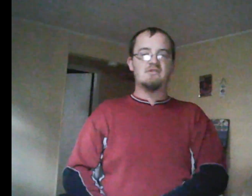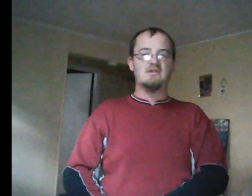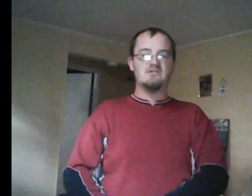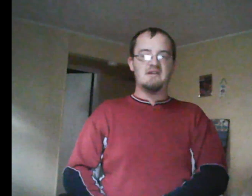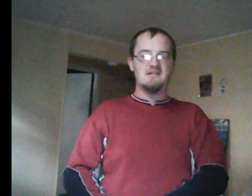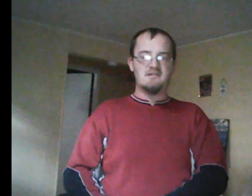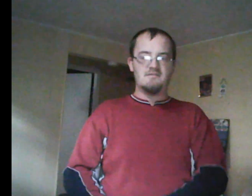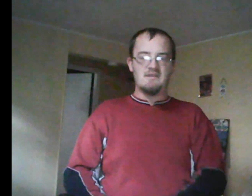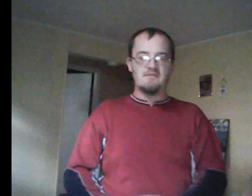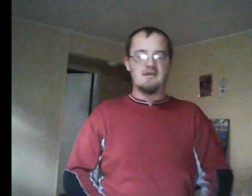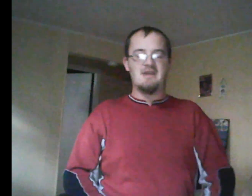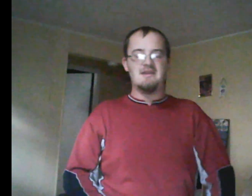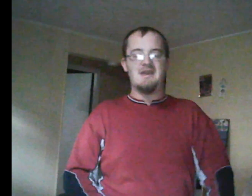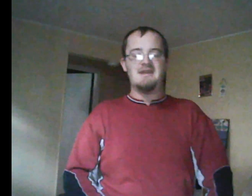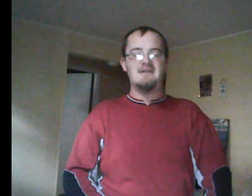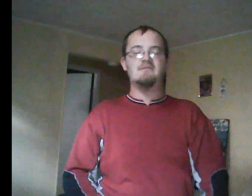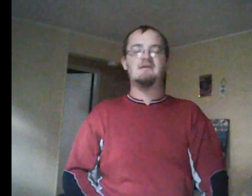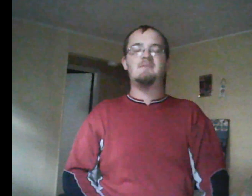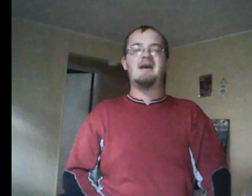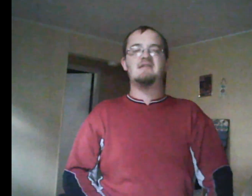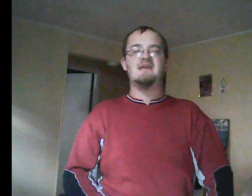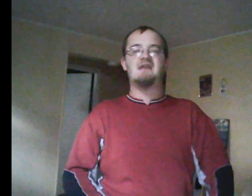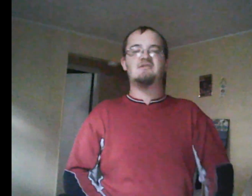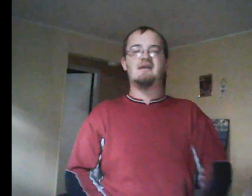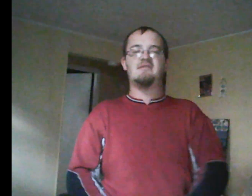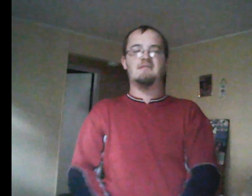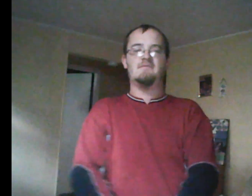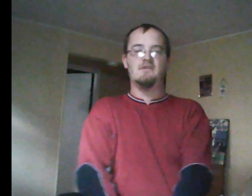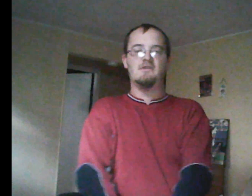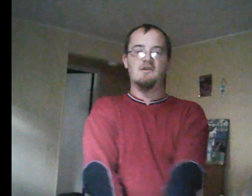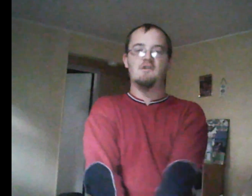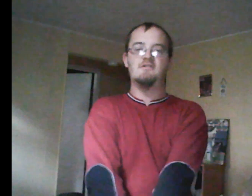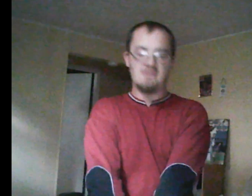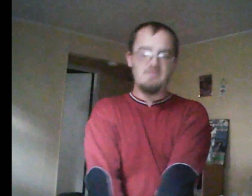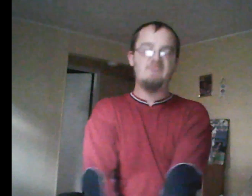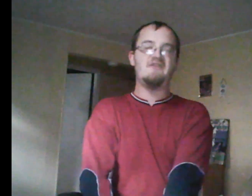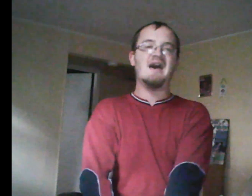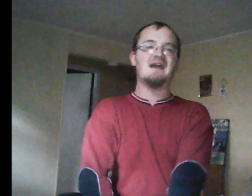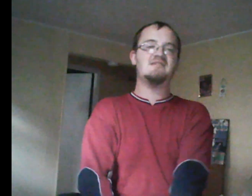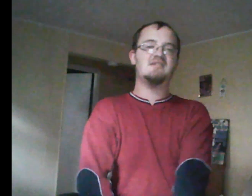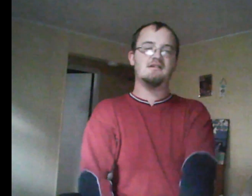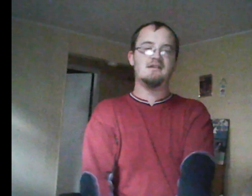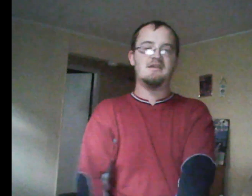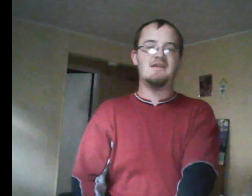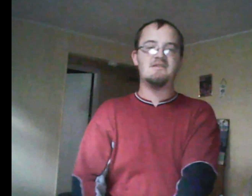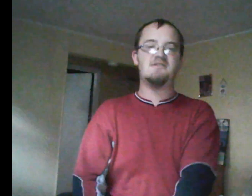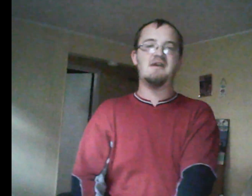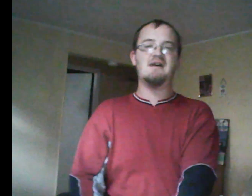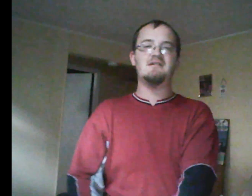any capacity at Degrassi. So the simple fact is that, you know, she wanted a